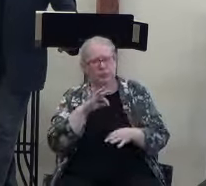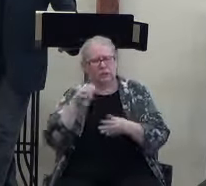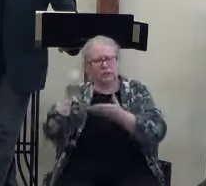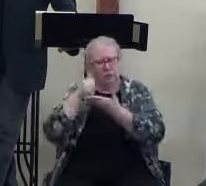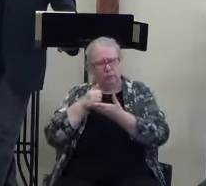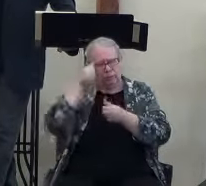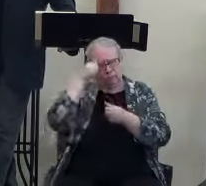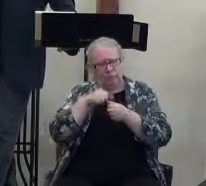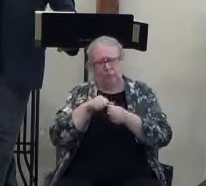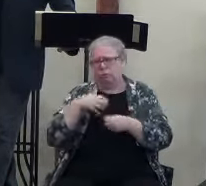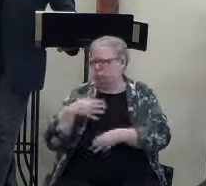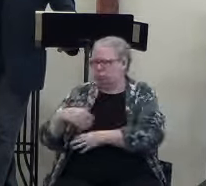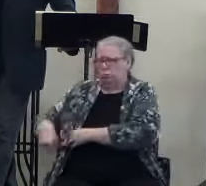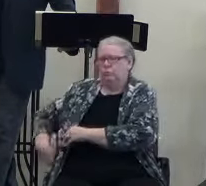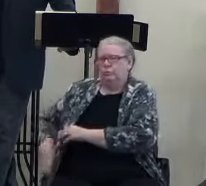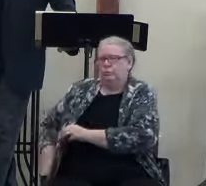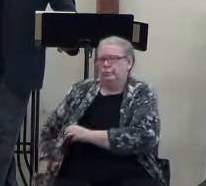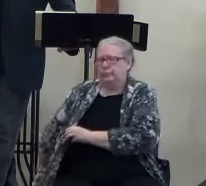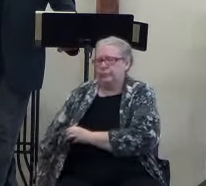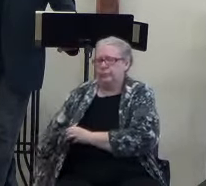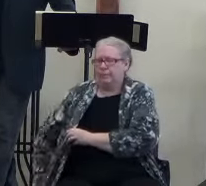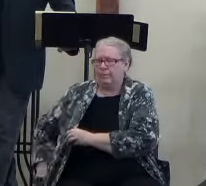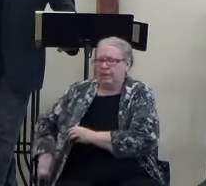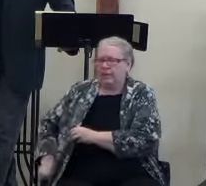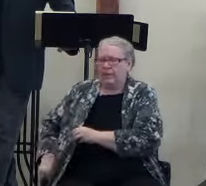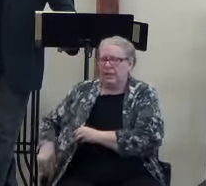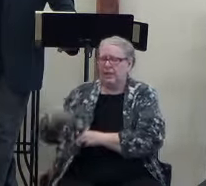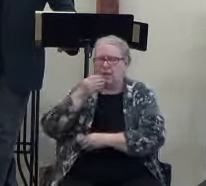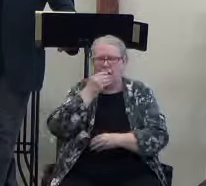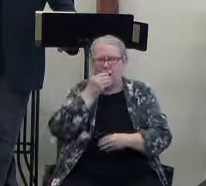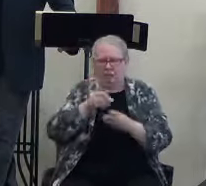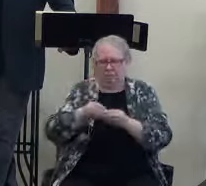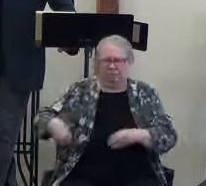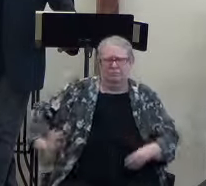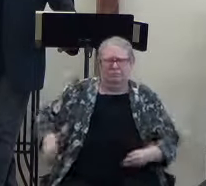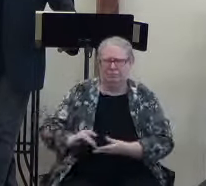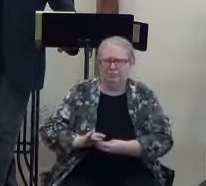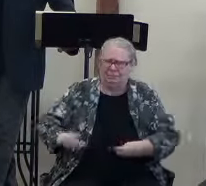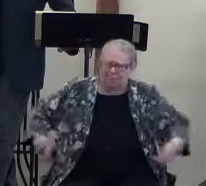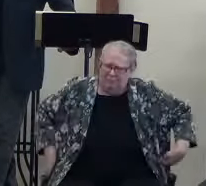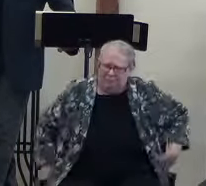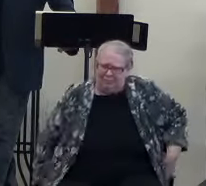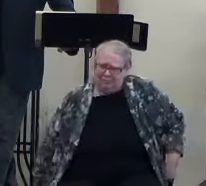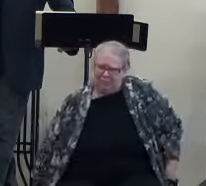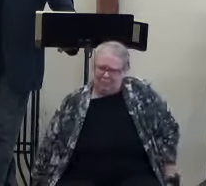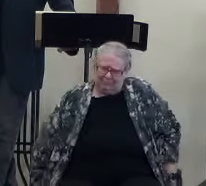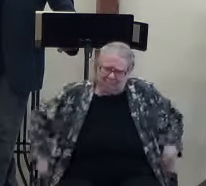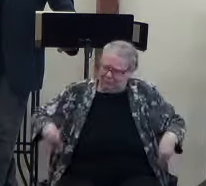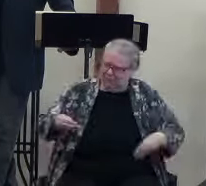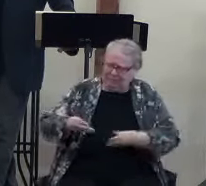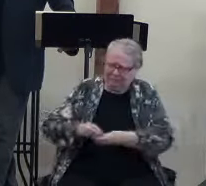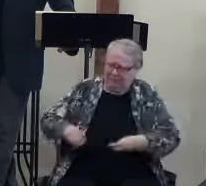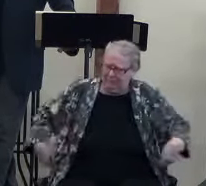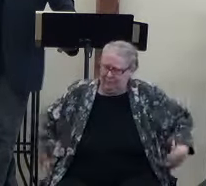It's how cool it is that he'll bring just the right word at the right time to touch the